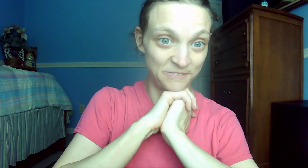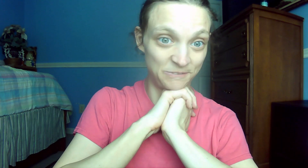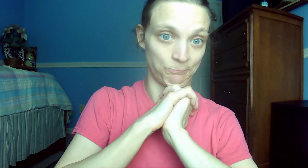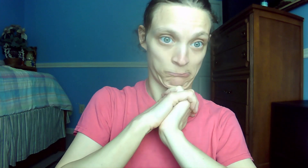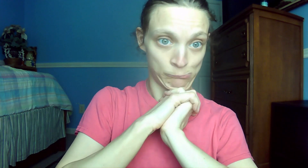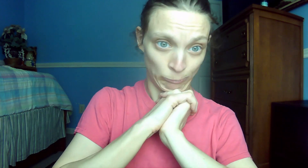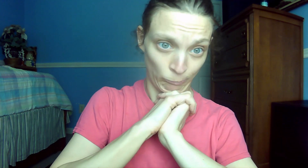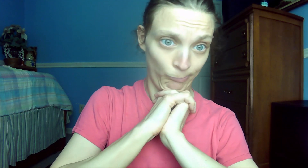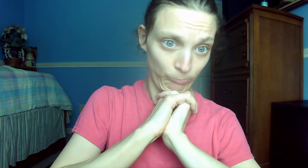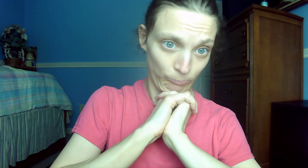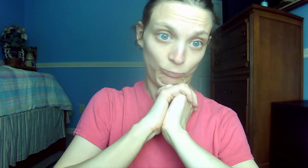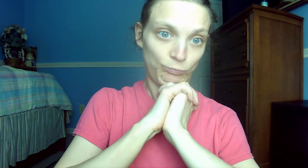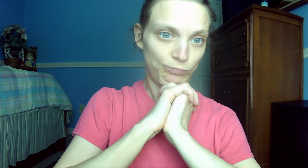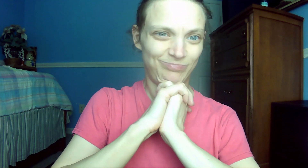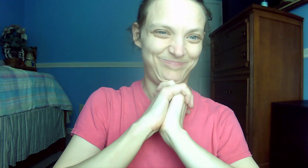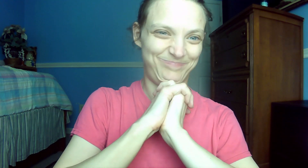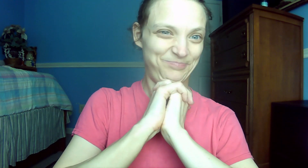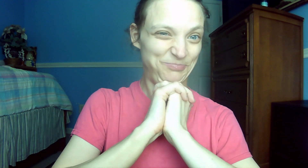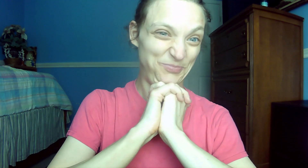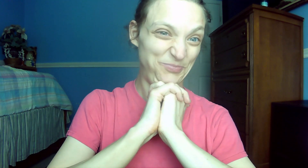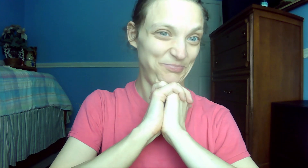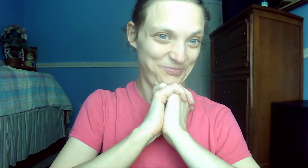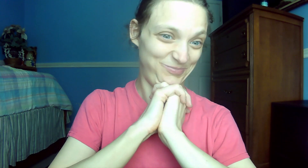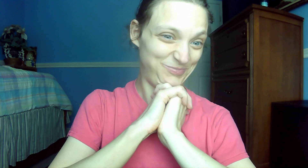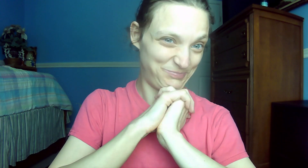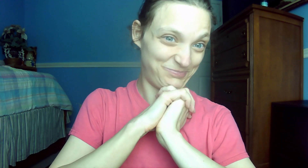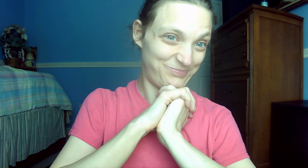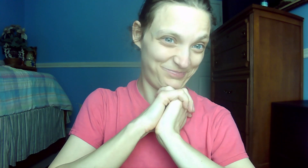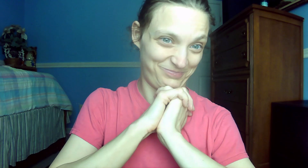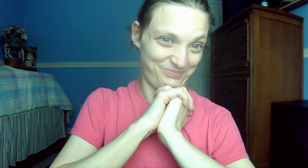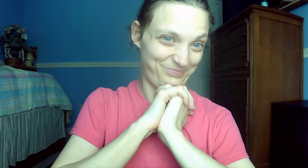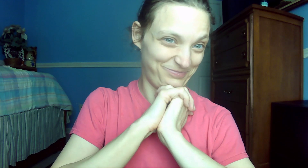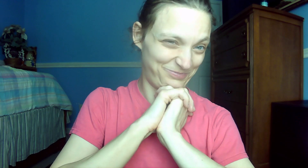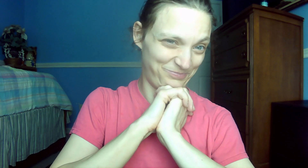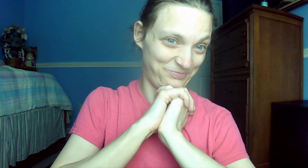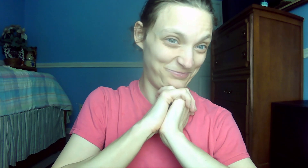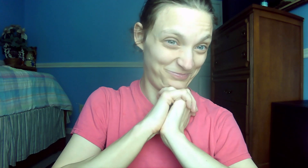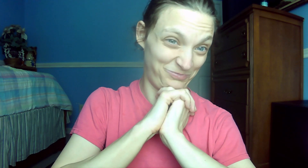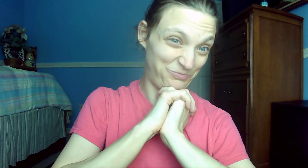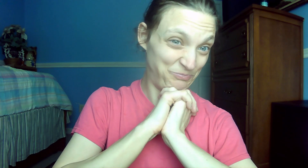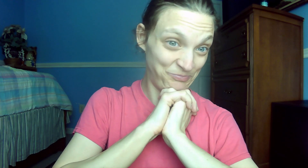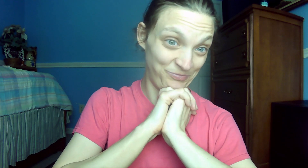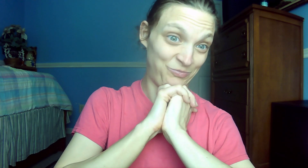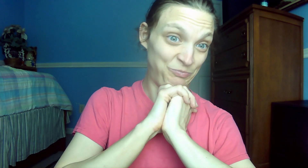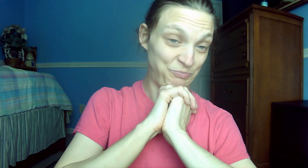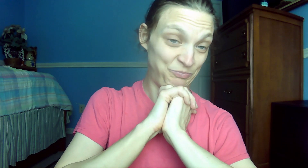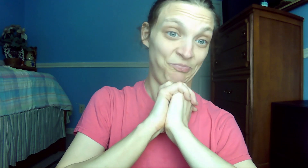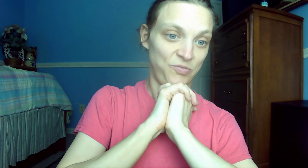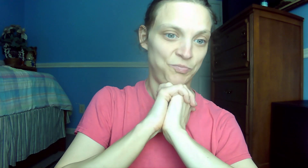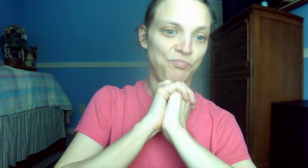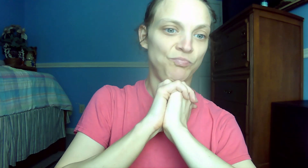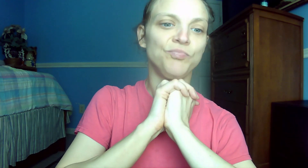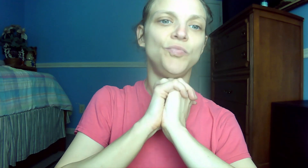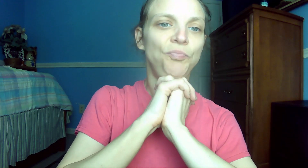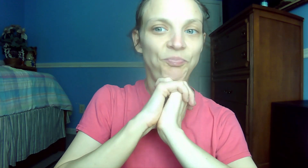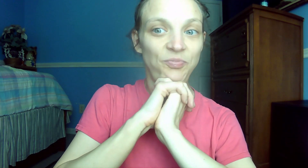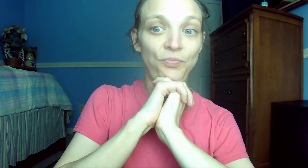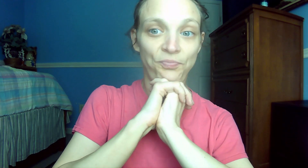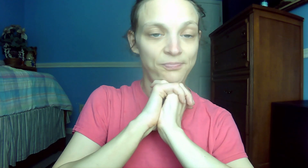75. Galatians 2.20 I have been crucified with Christ, and I no longer live, but Christ lives